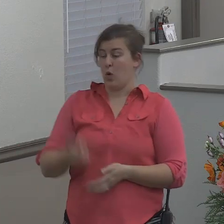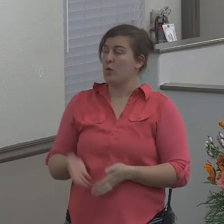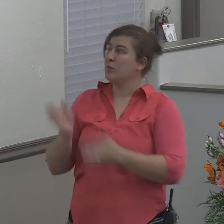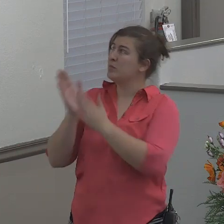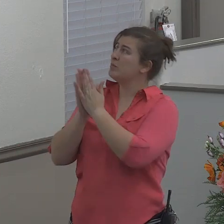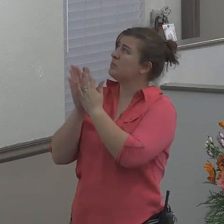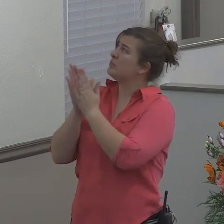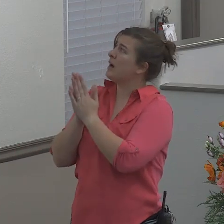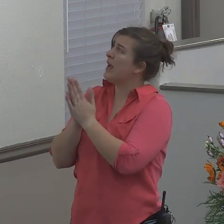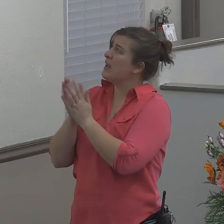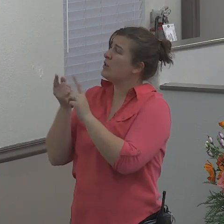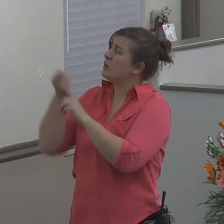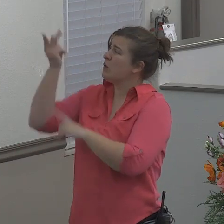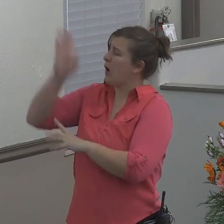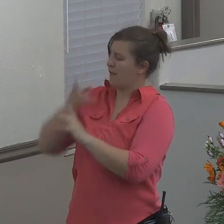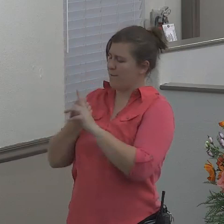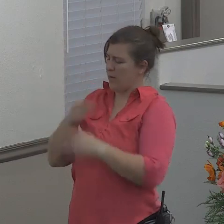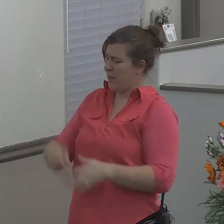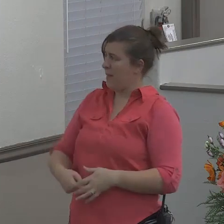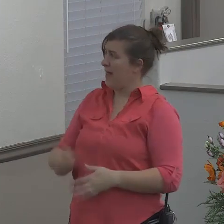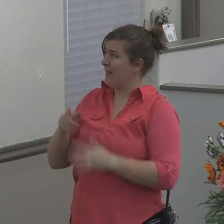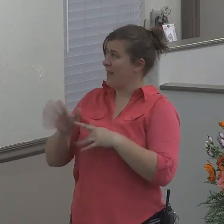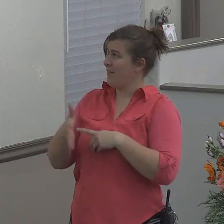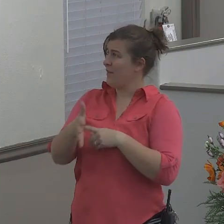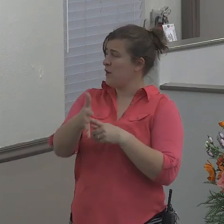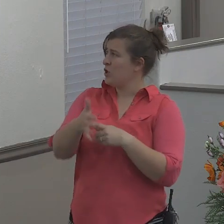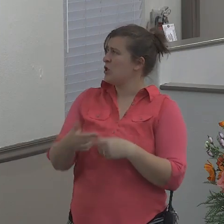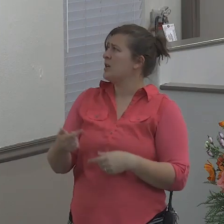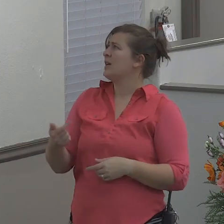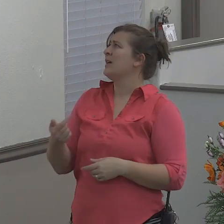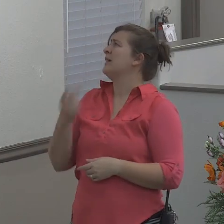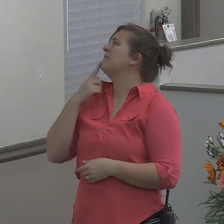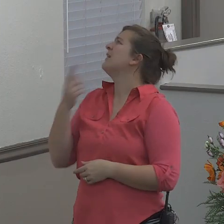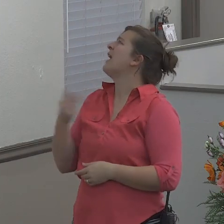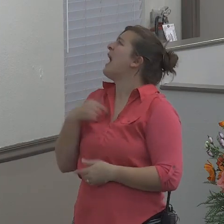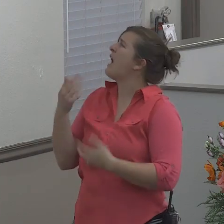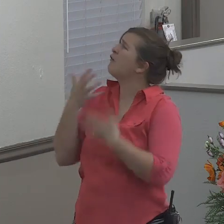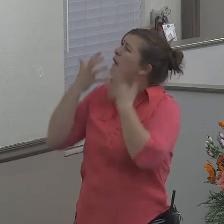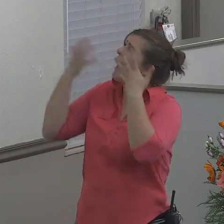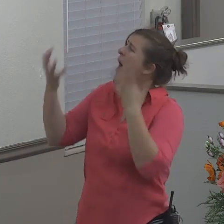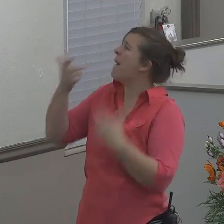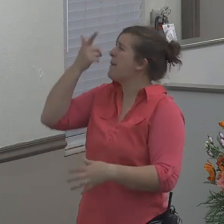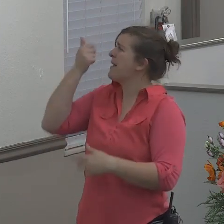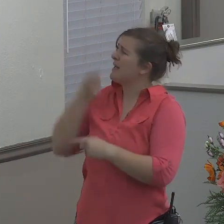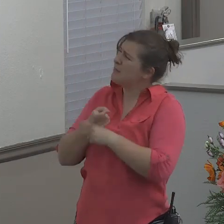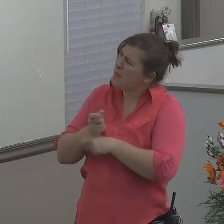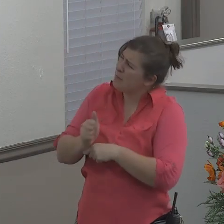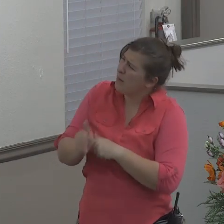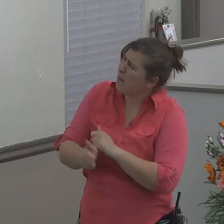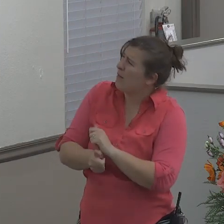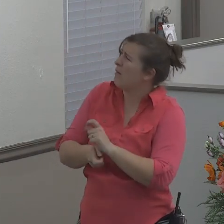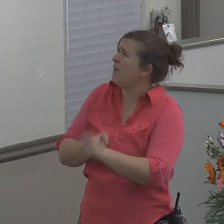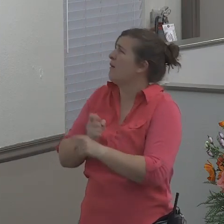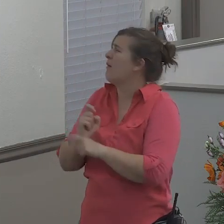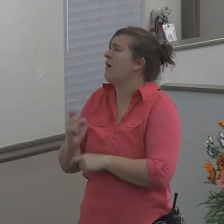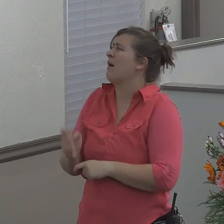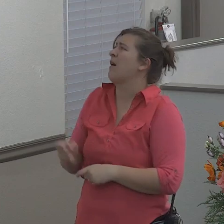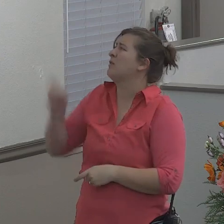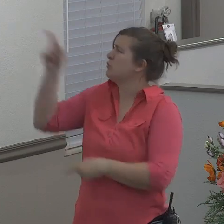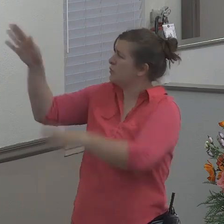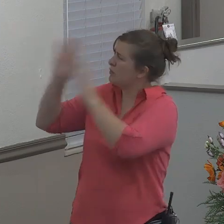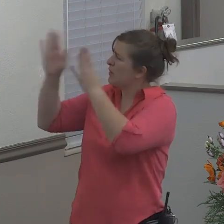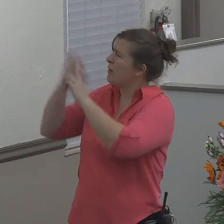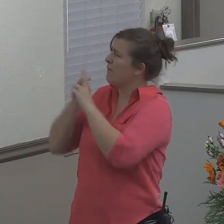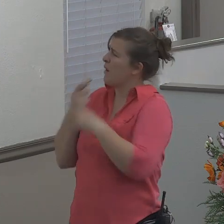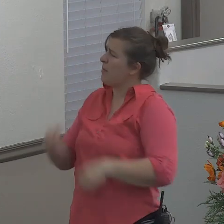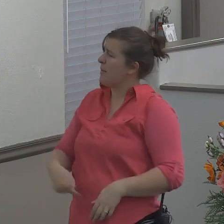out of the fish's belly and said, I cried by reason of mine affliction unto the Lord. And he heard me out of the belly